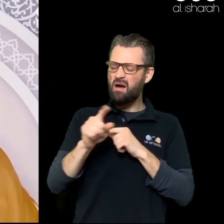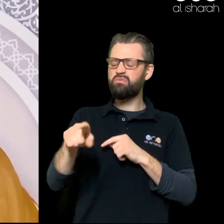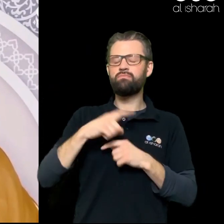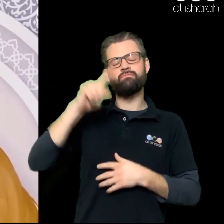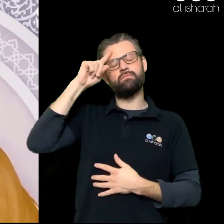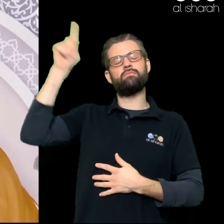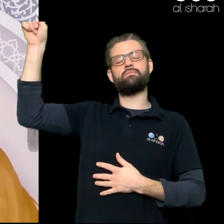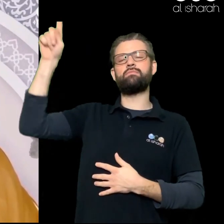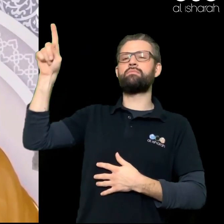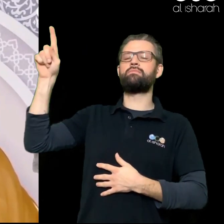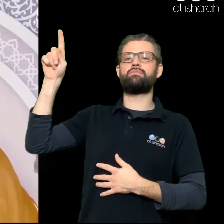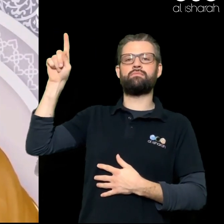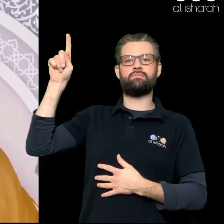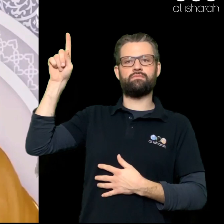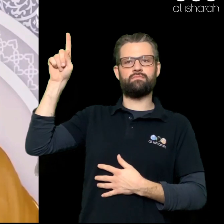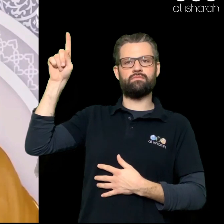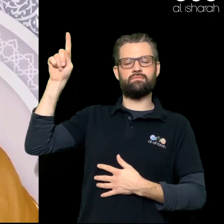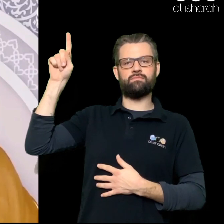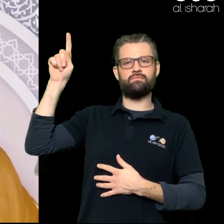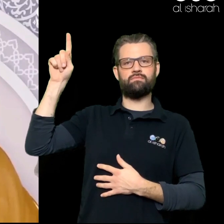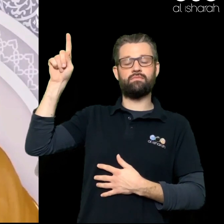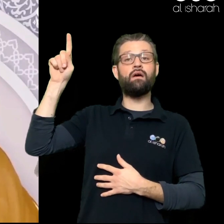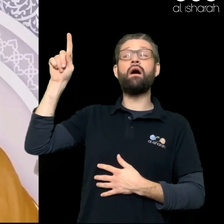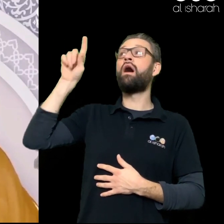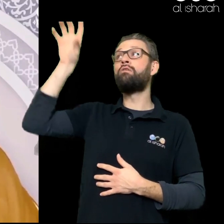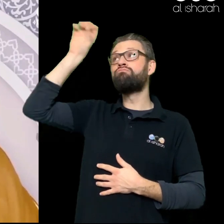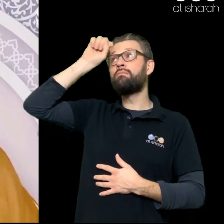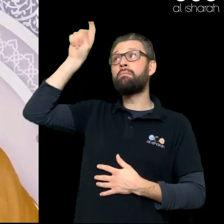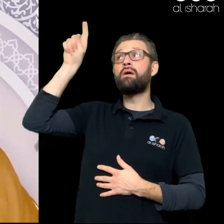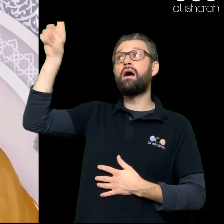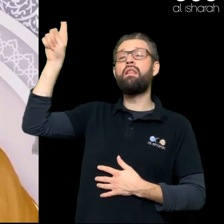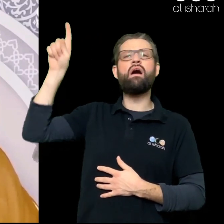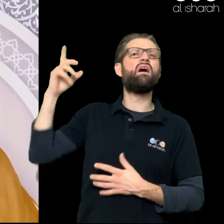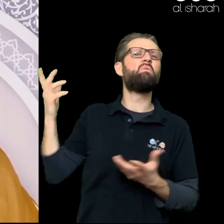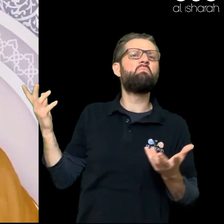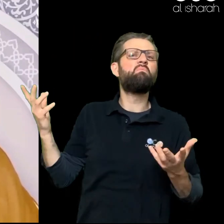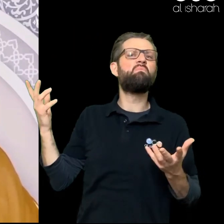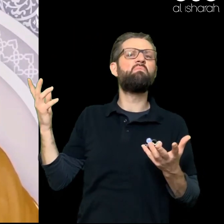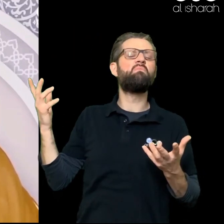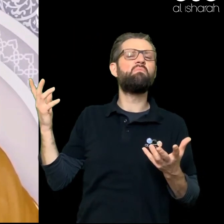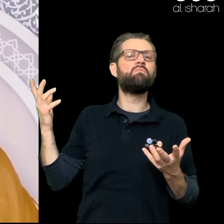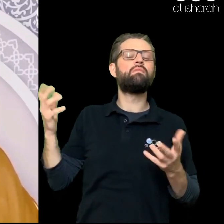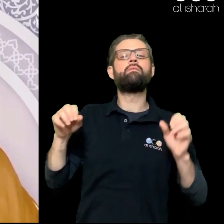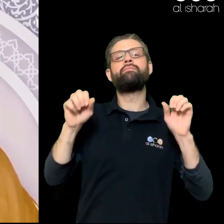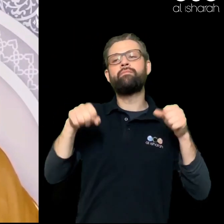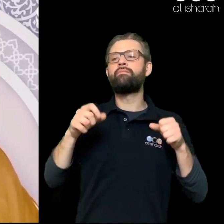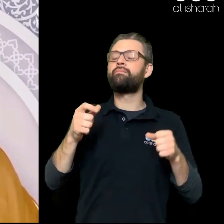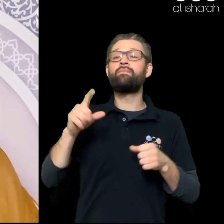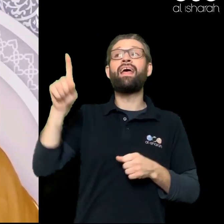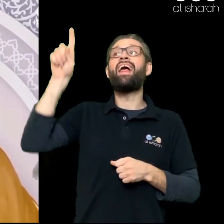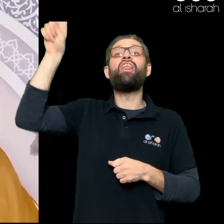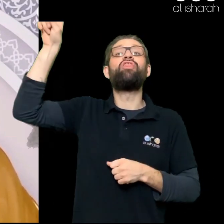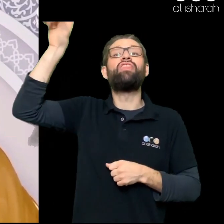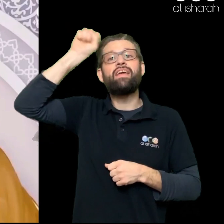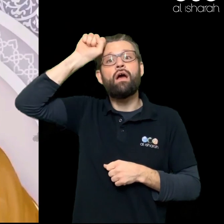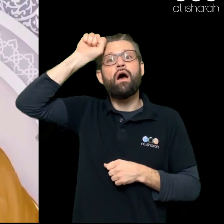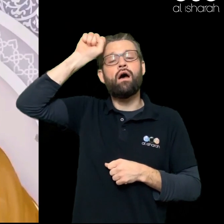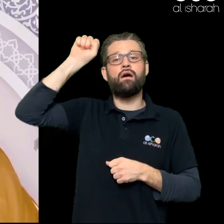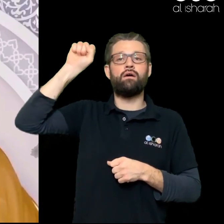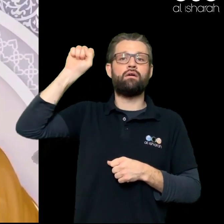Alhamdulillah Allahu Akbar La ilaha illallah Praise be to Allah Glory be to Allah There is none worthy of